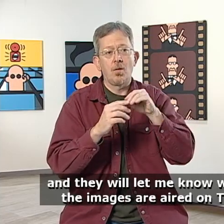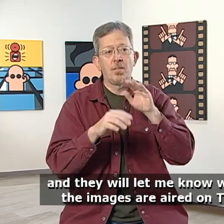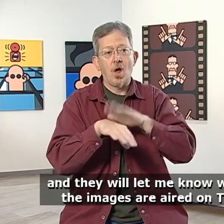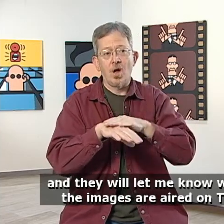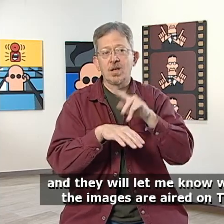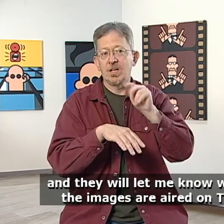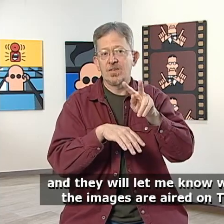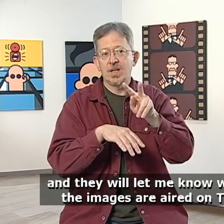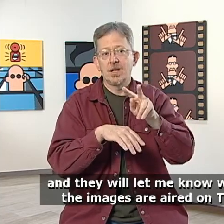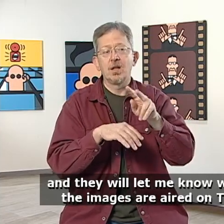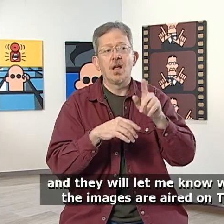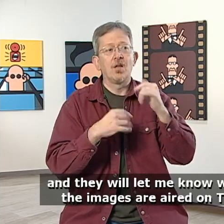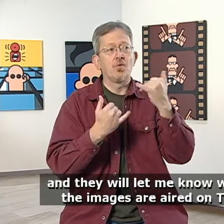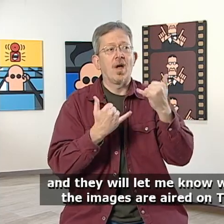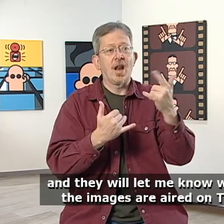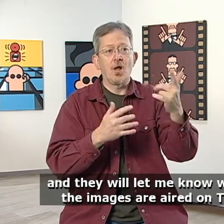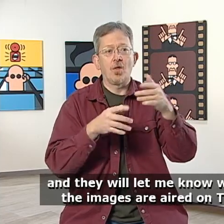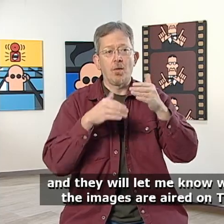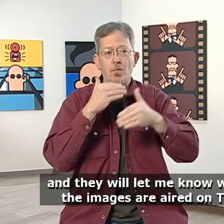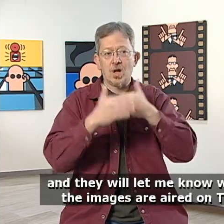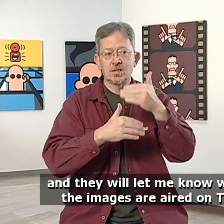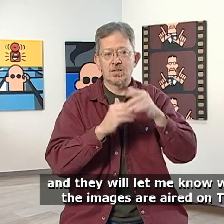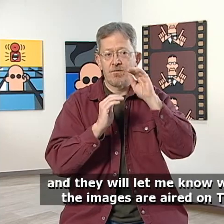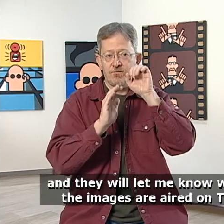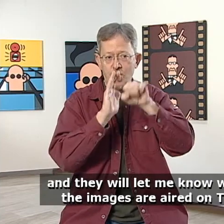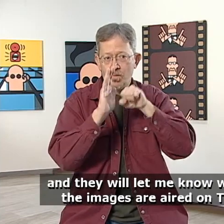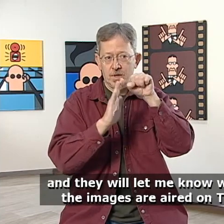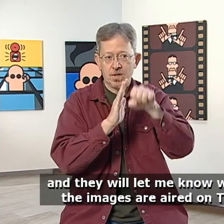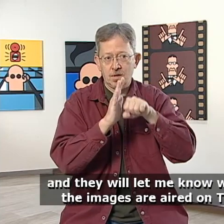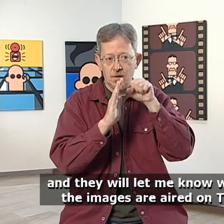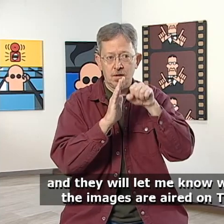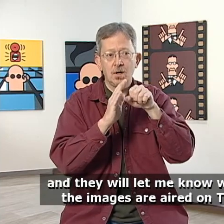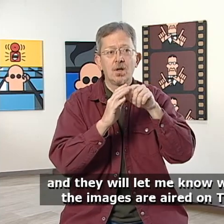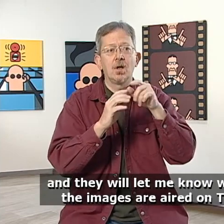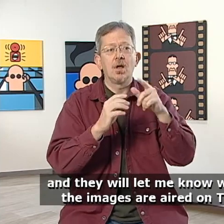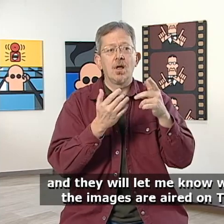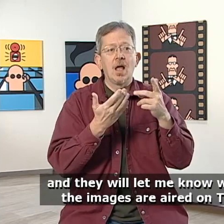And they will let me know when the images are aired on TV.